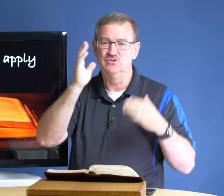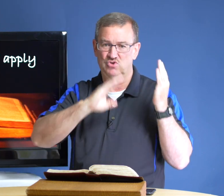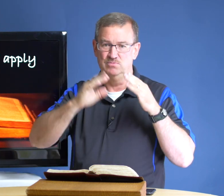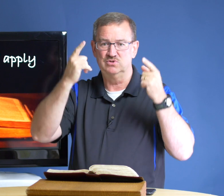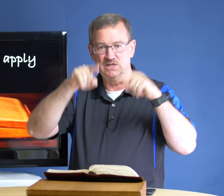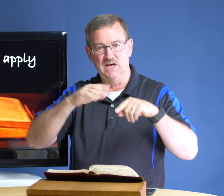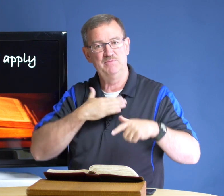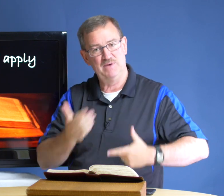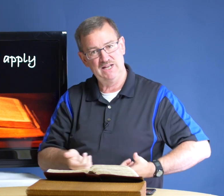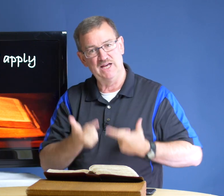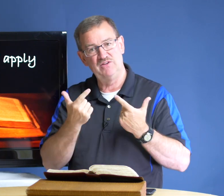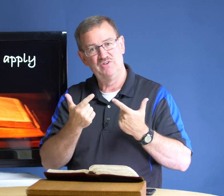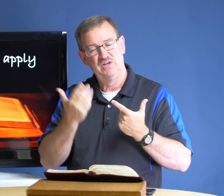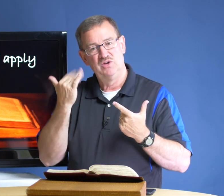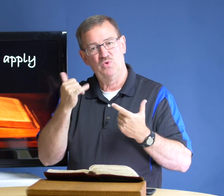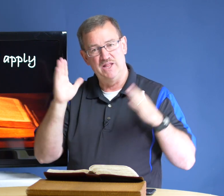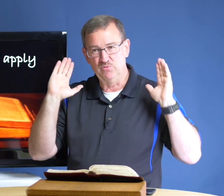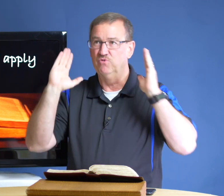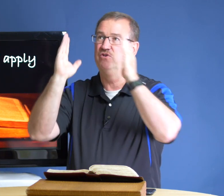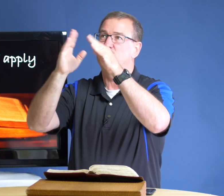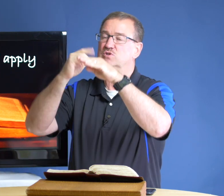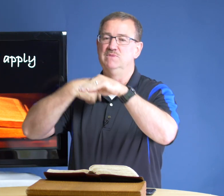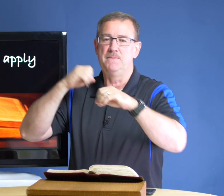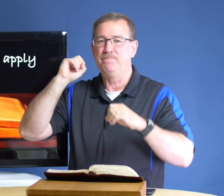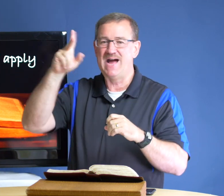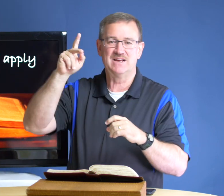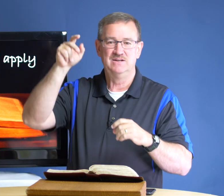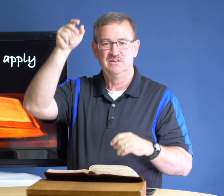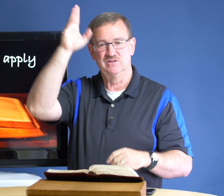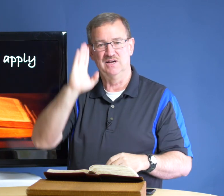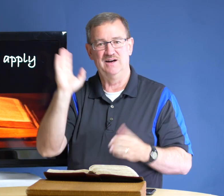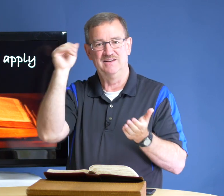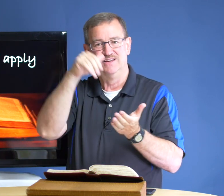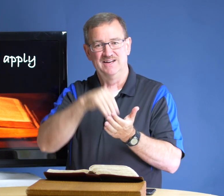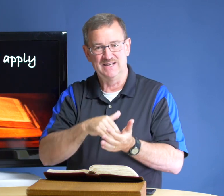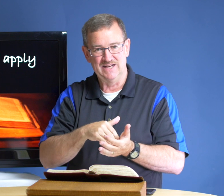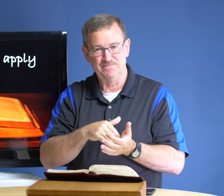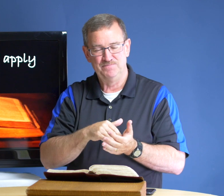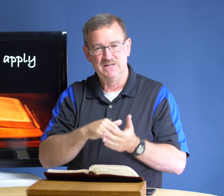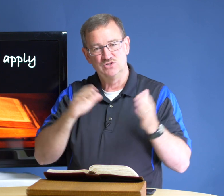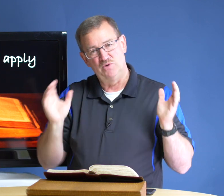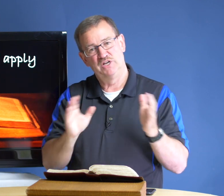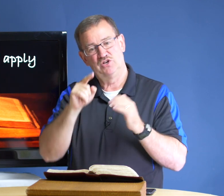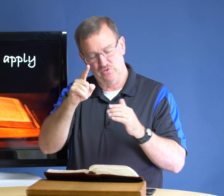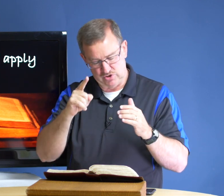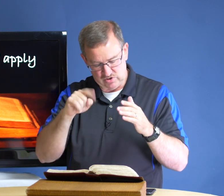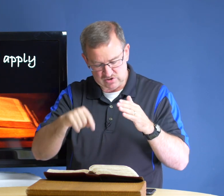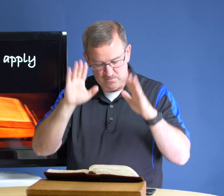troubles that come in my life why they will focus me back to god again so i want to encourage you this is going to